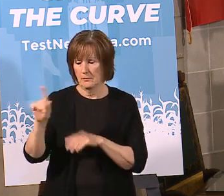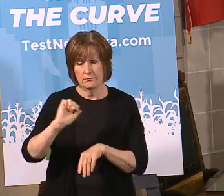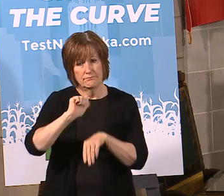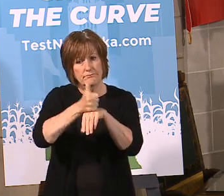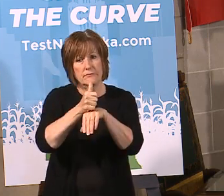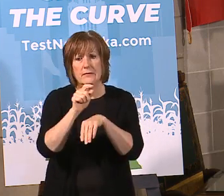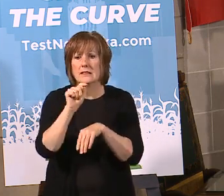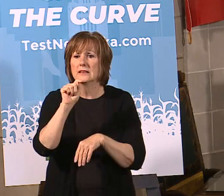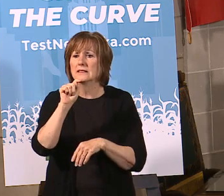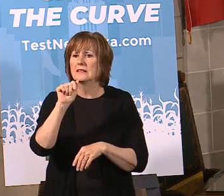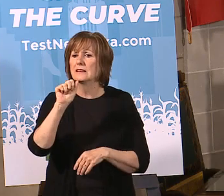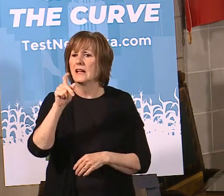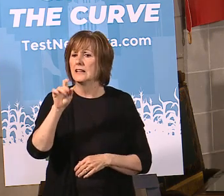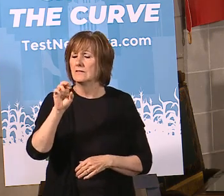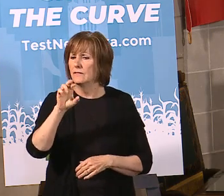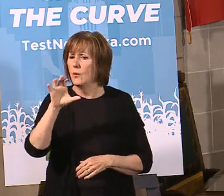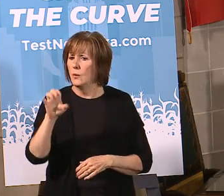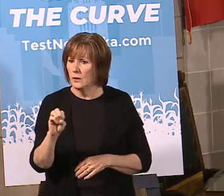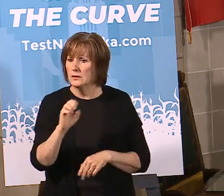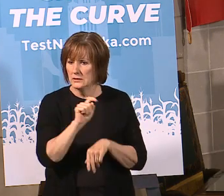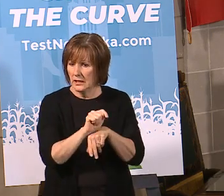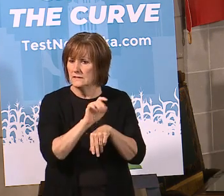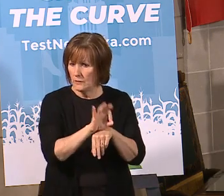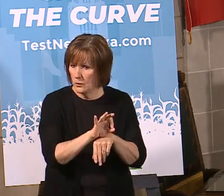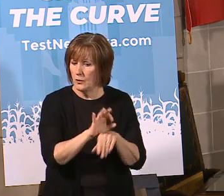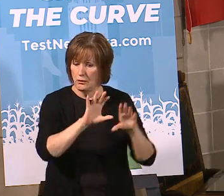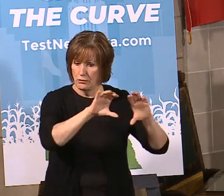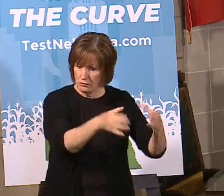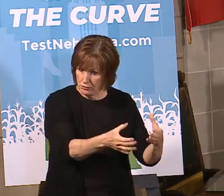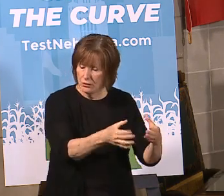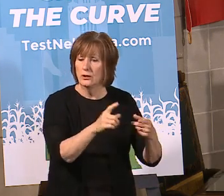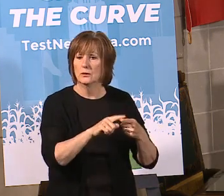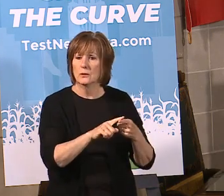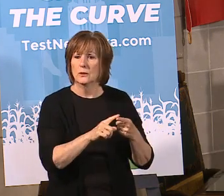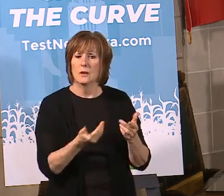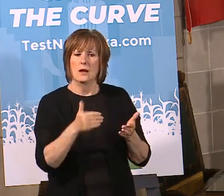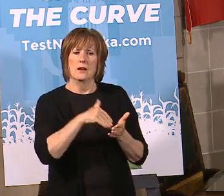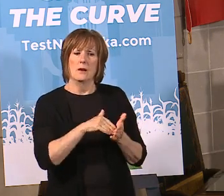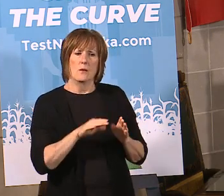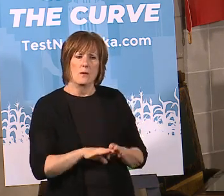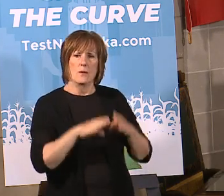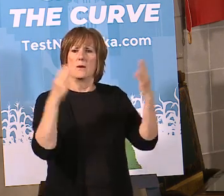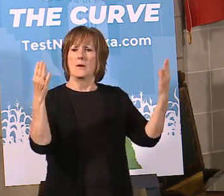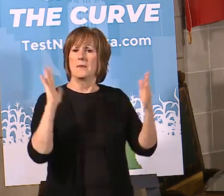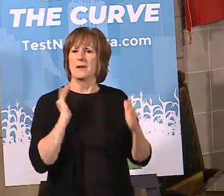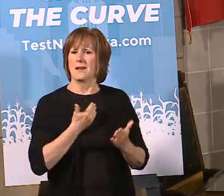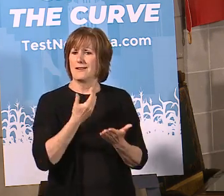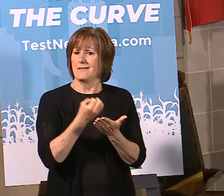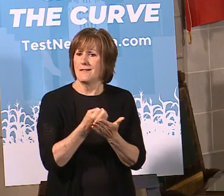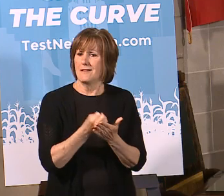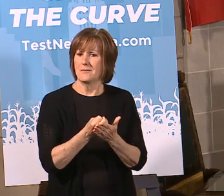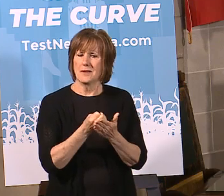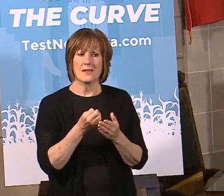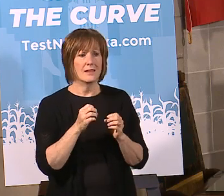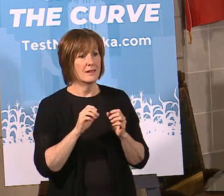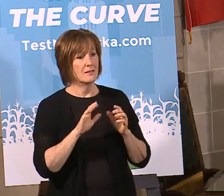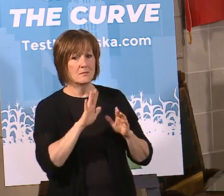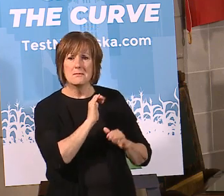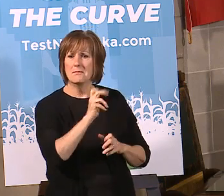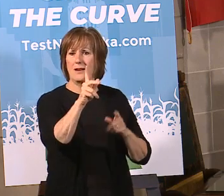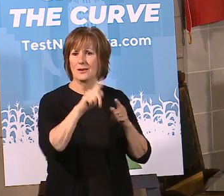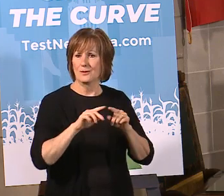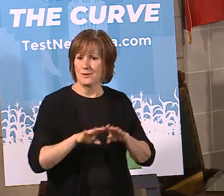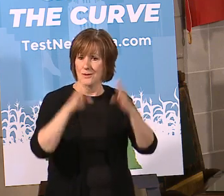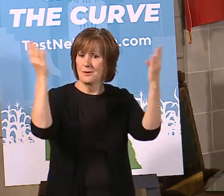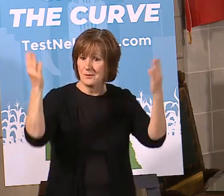that to be able to help reopen our economy. The Get Nebraska Growing Task Force. So Director Goins